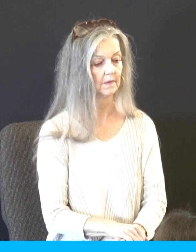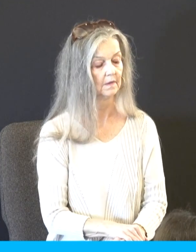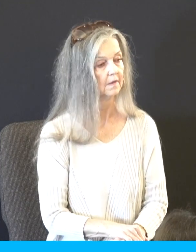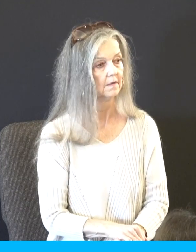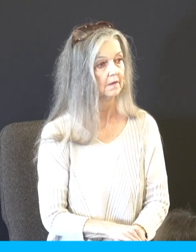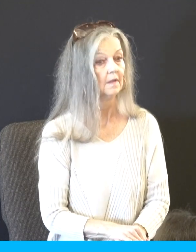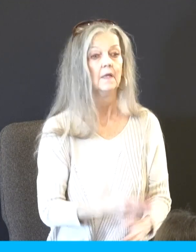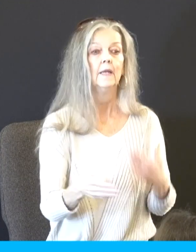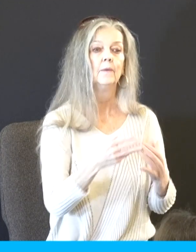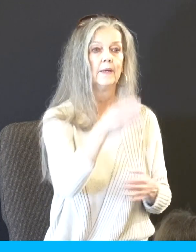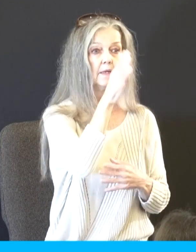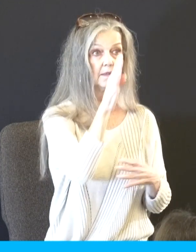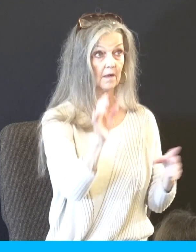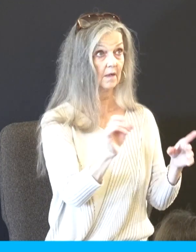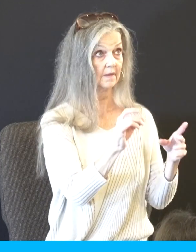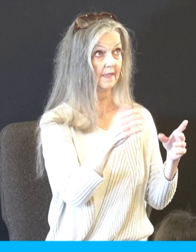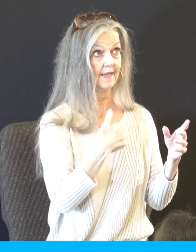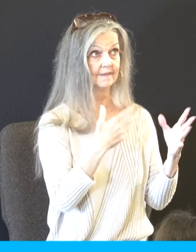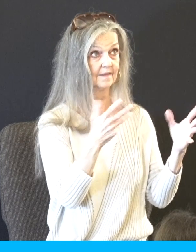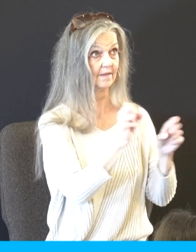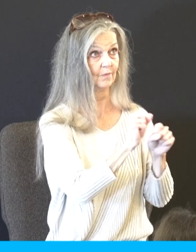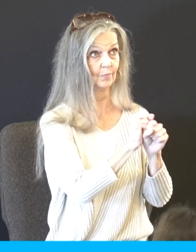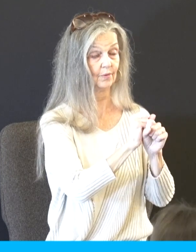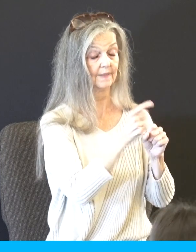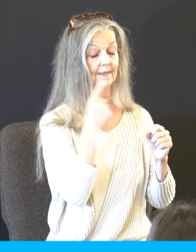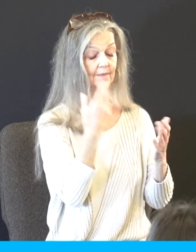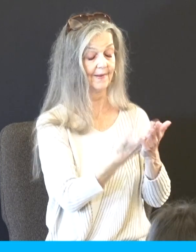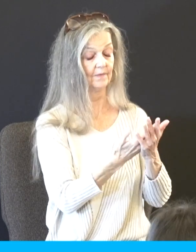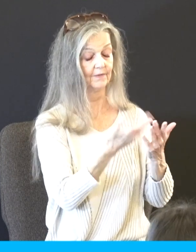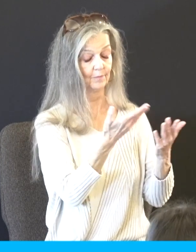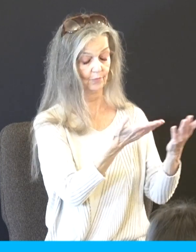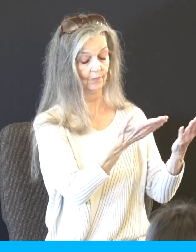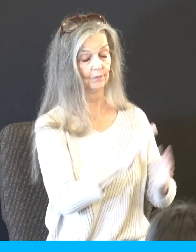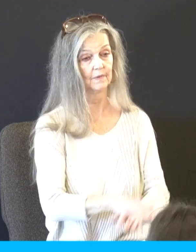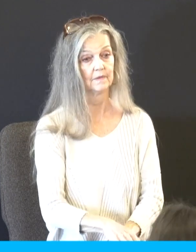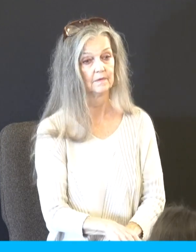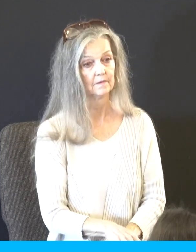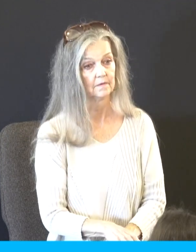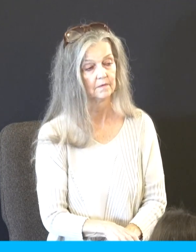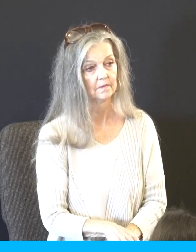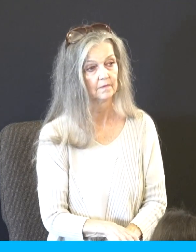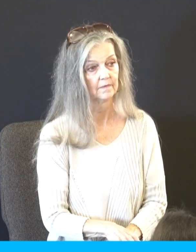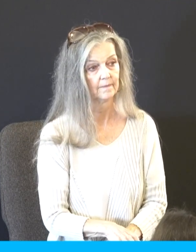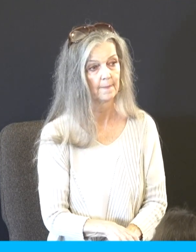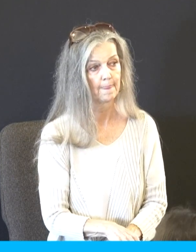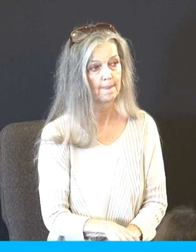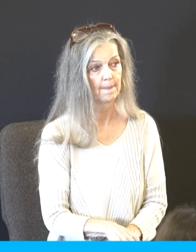Works of God, plus there's lots of evidence, but that was Genesis. Do you want me to go back? No. Don't get out of Exodus, you turkey. By the way,